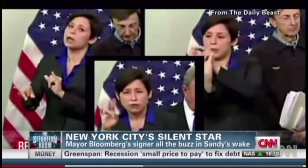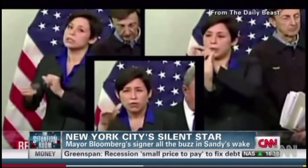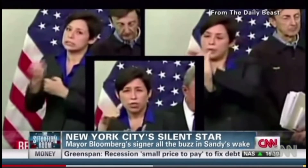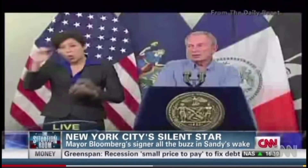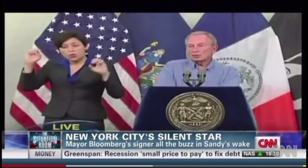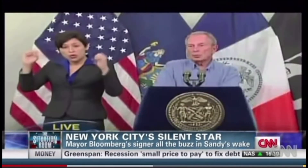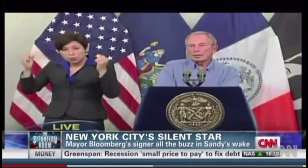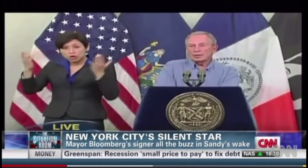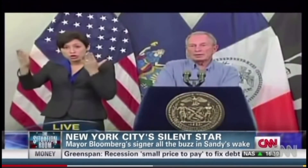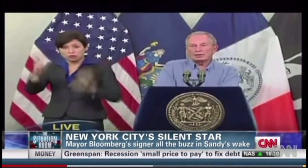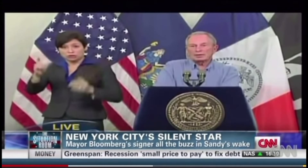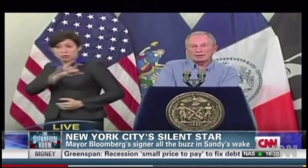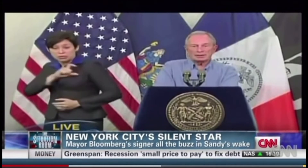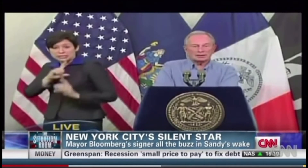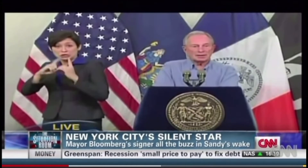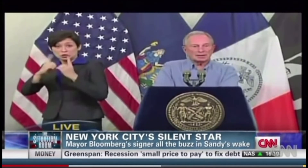There's a Gangnam Style spoof.